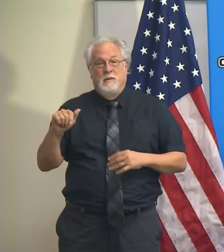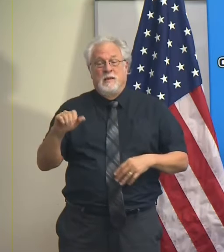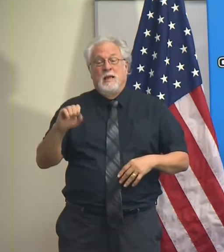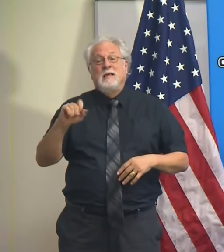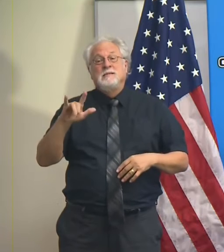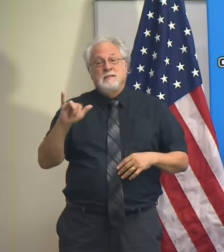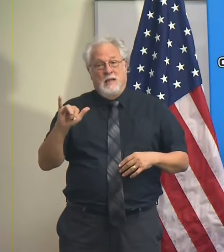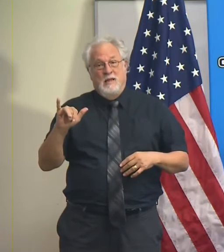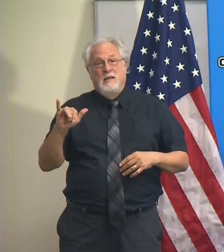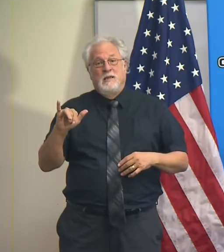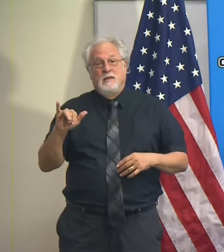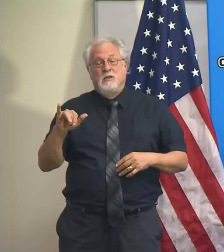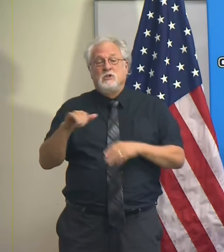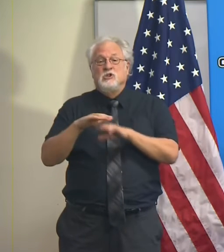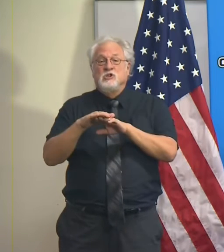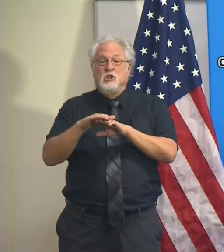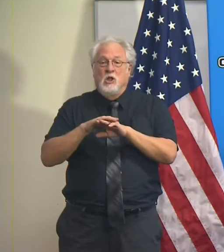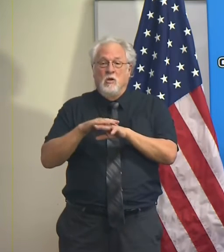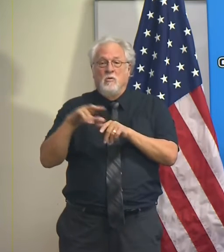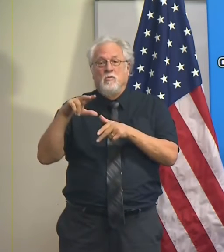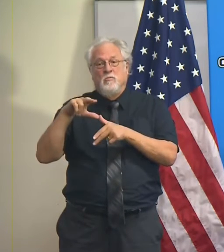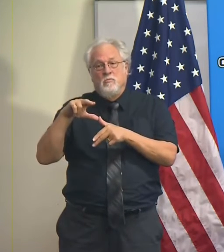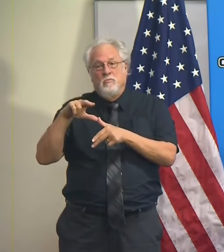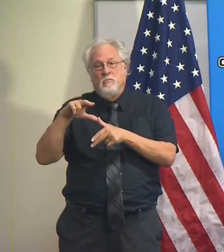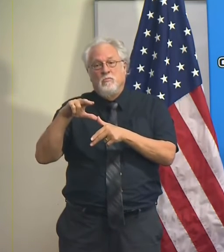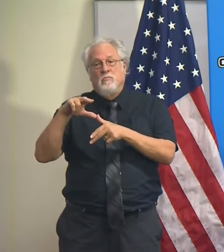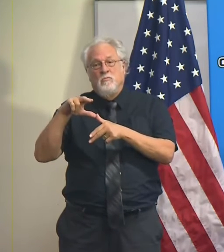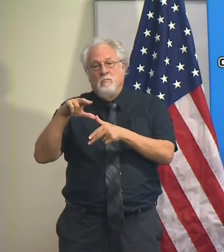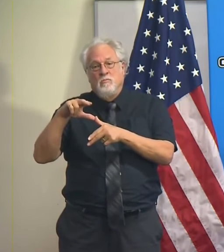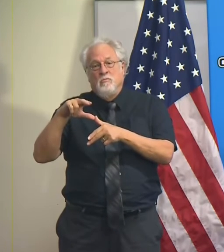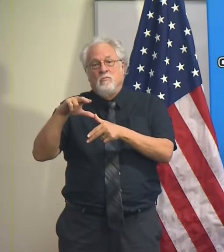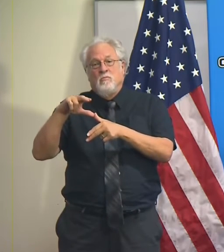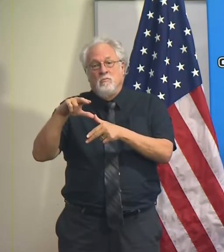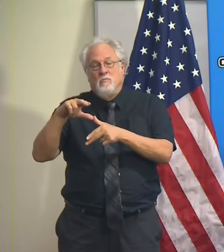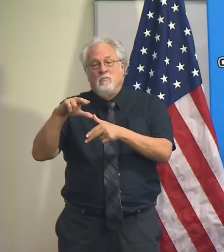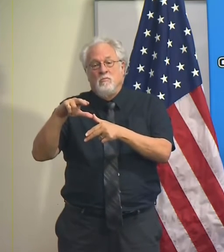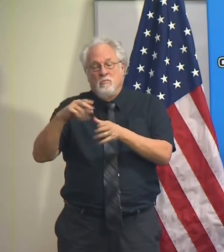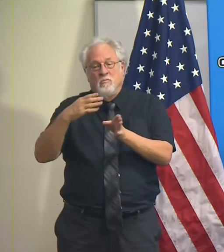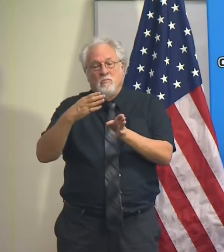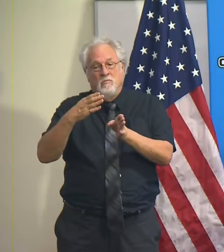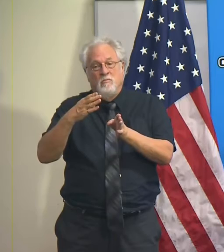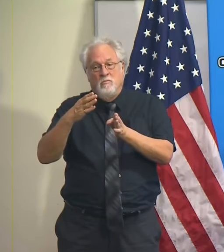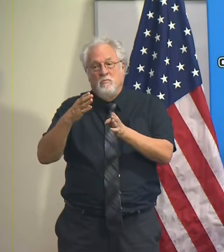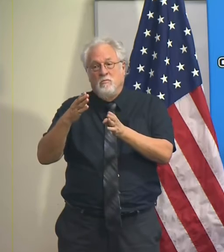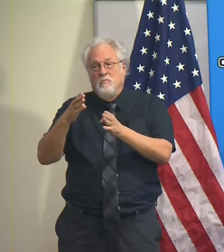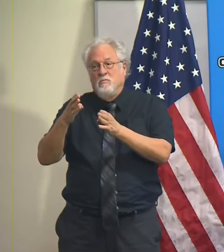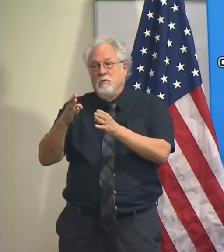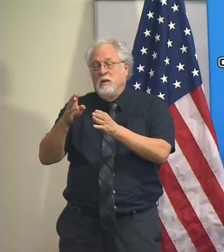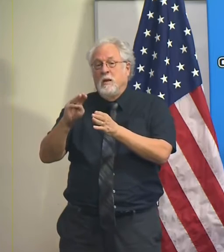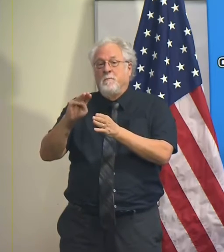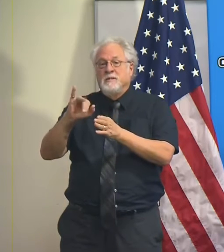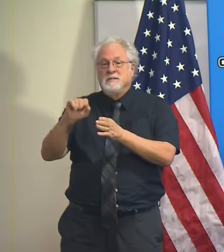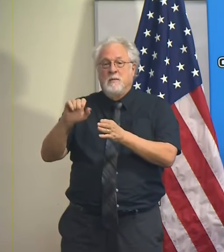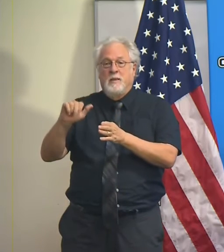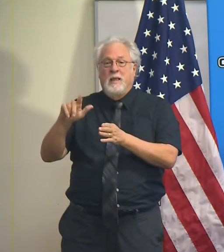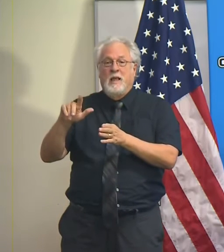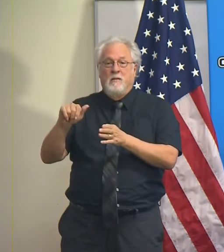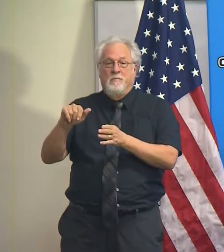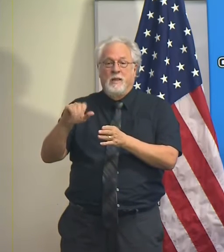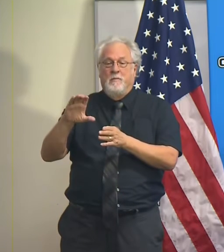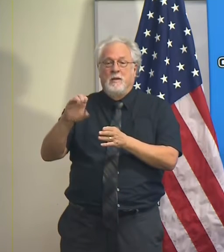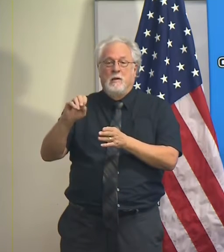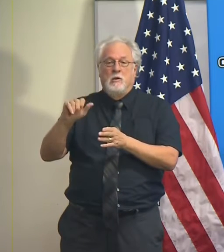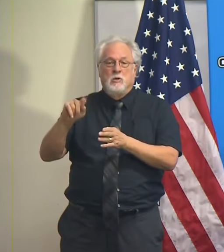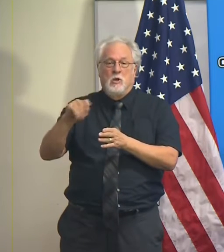Sally is very slow moving and she has turned and set her sites on the Mississippi and Alabama Gulf Coast.